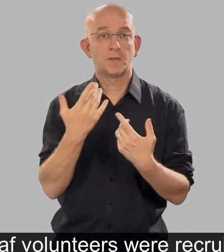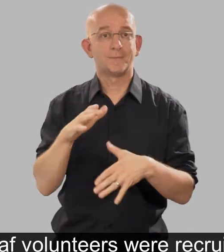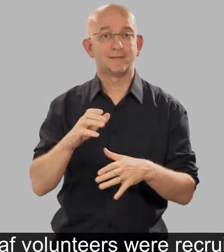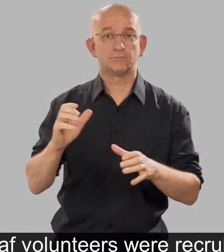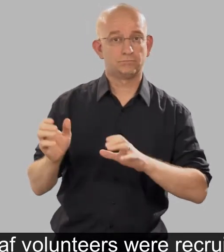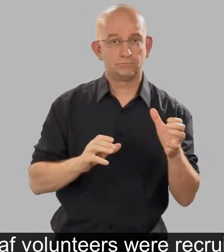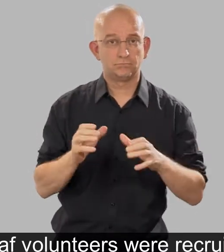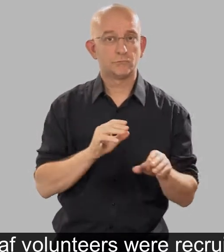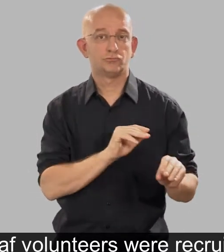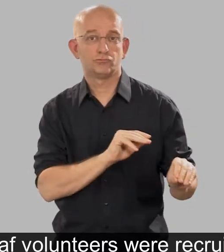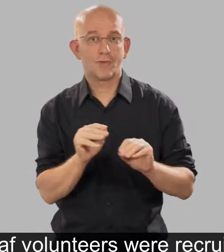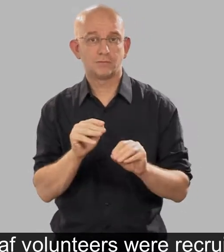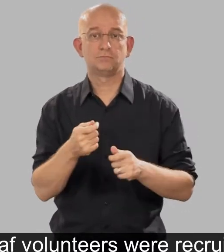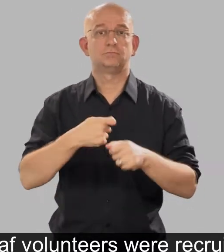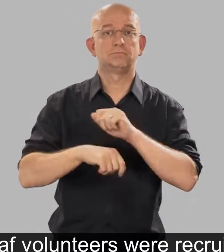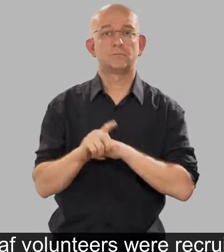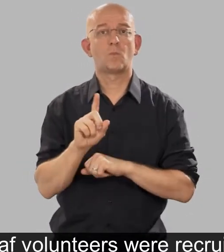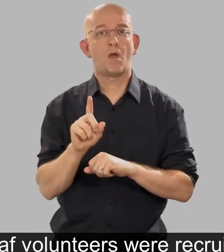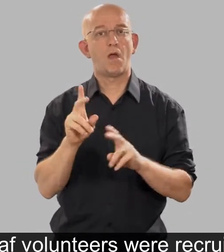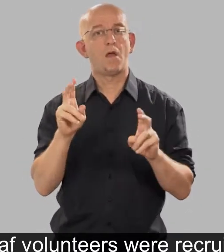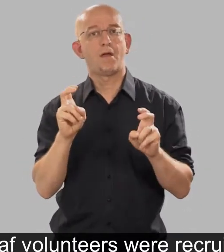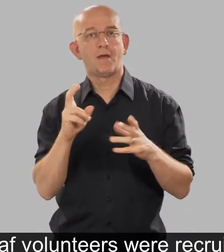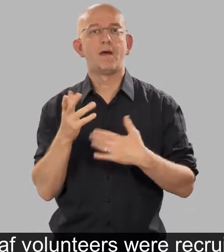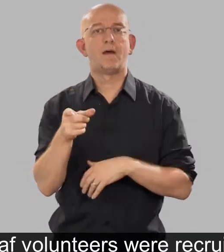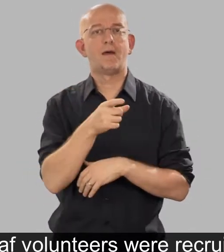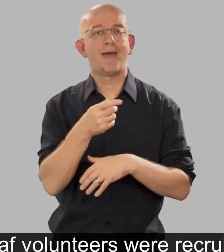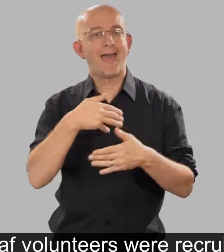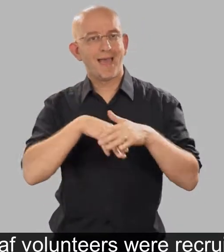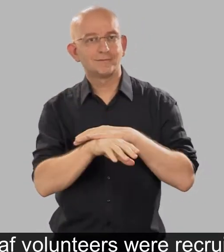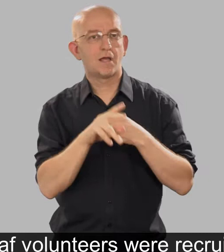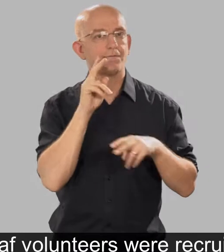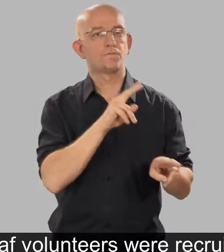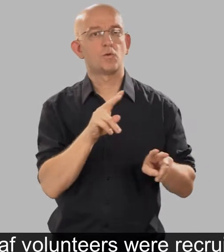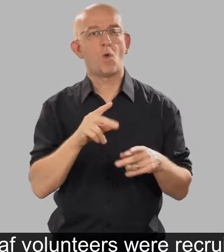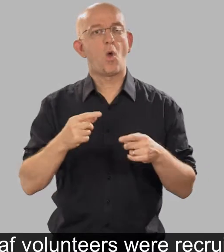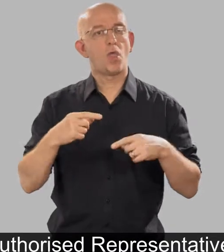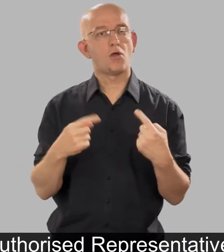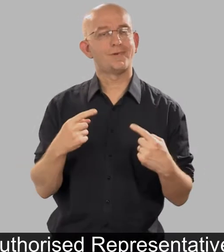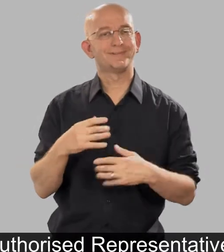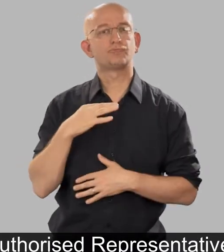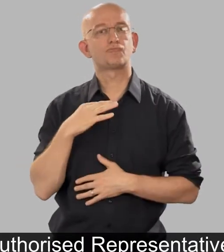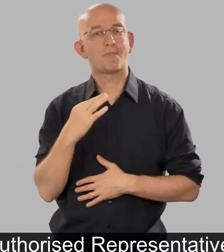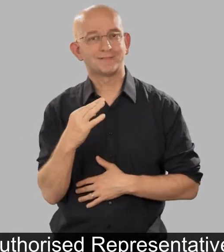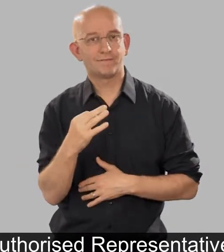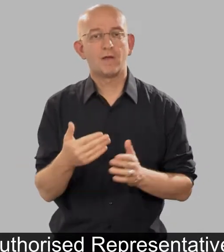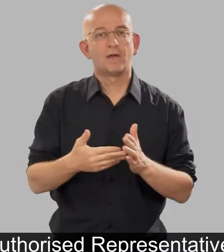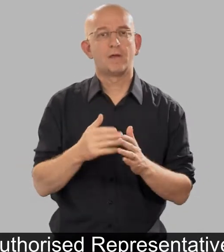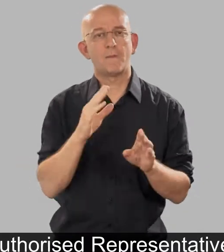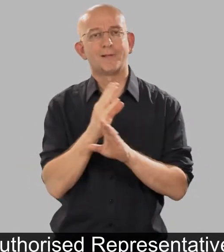were recruited and trained to be enter-and-view authorised representatives and mystery shoppers.